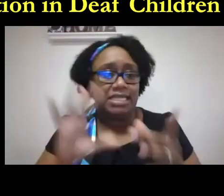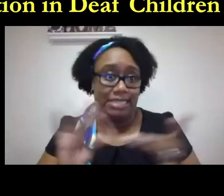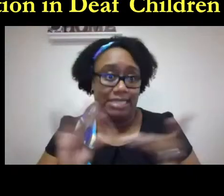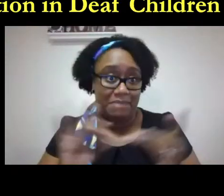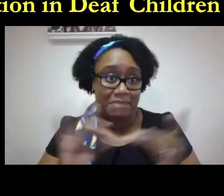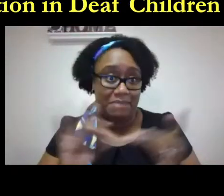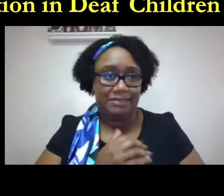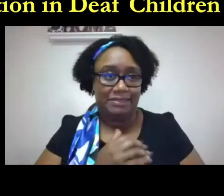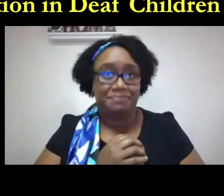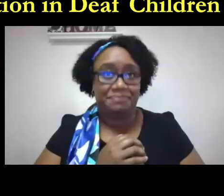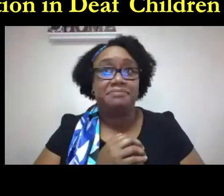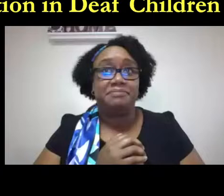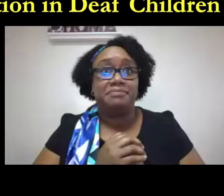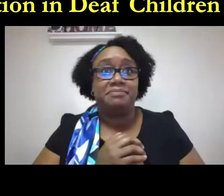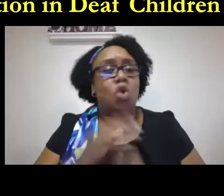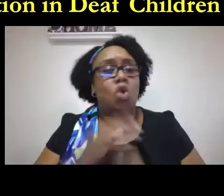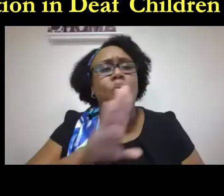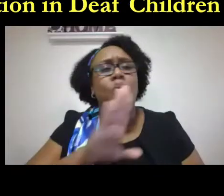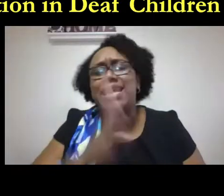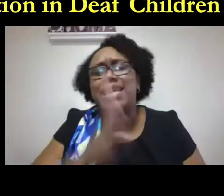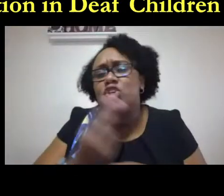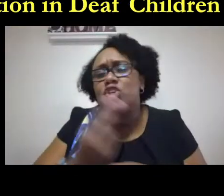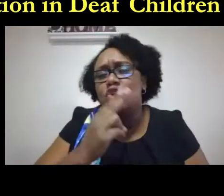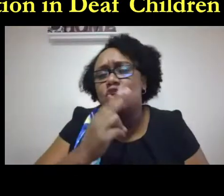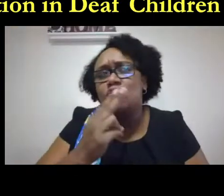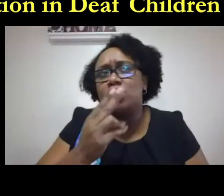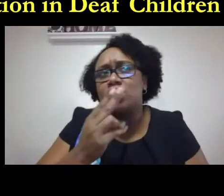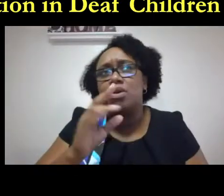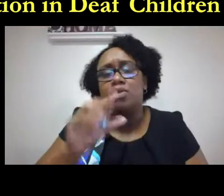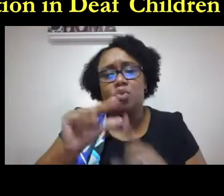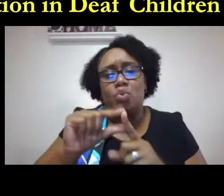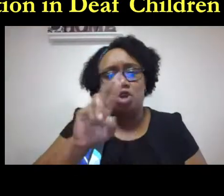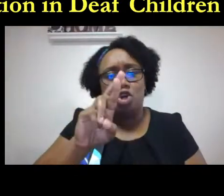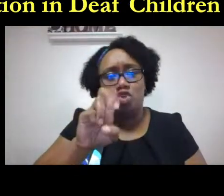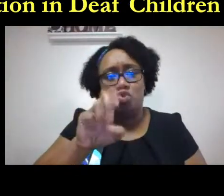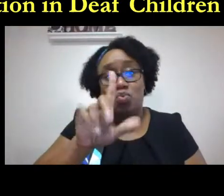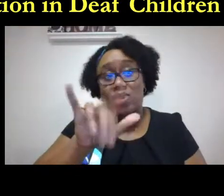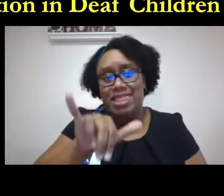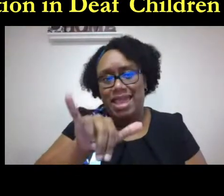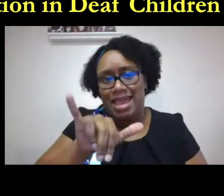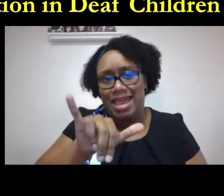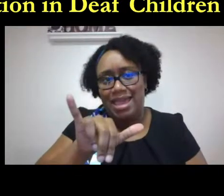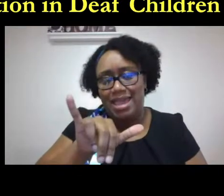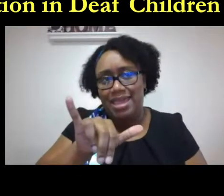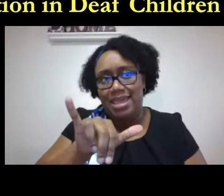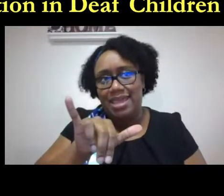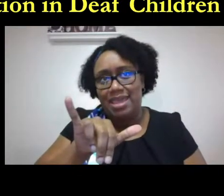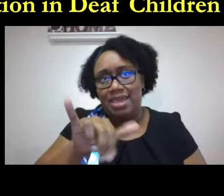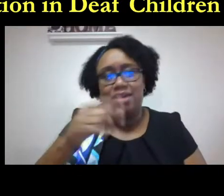to stand up and i think that is one of the worst statements an audiologist can make